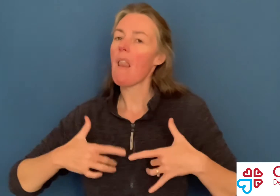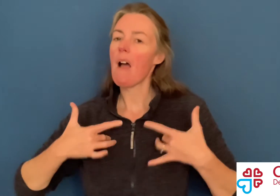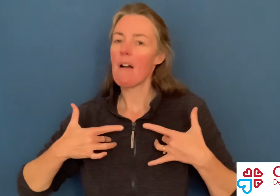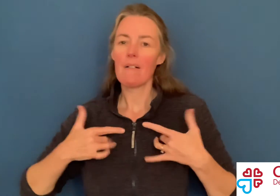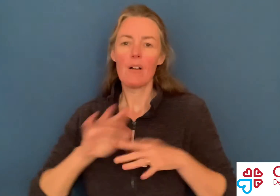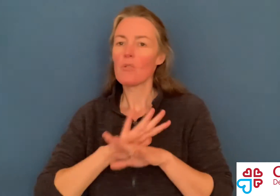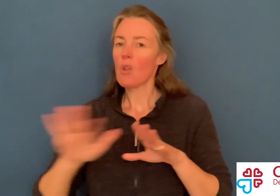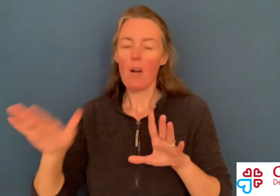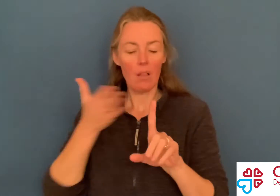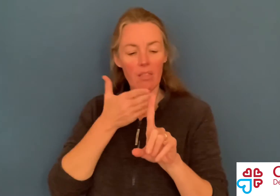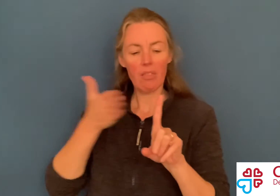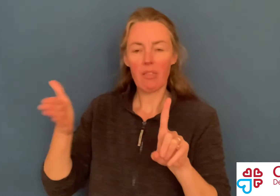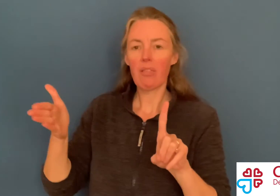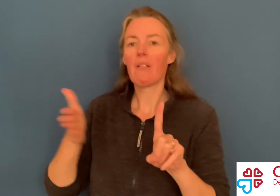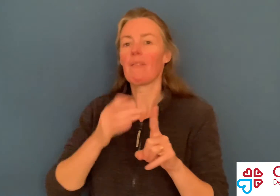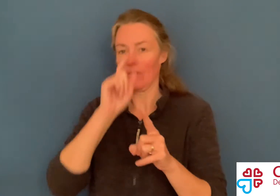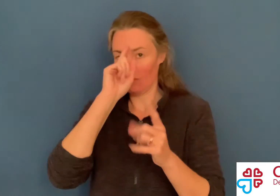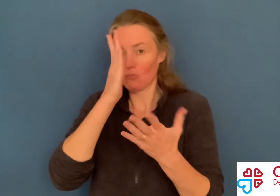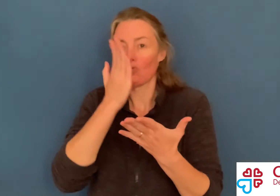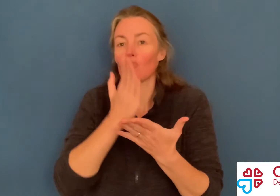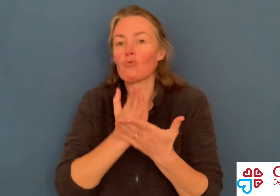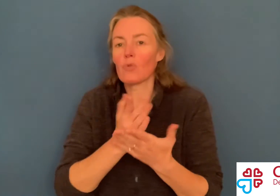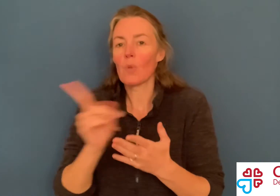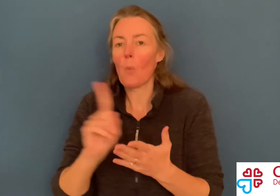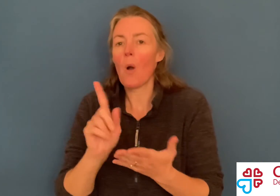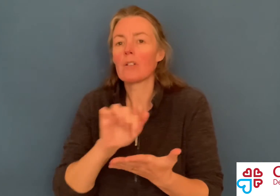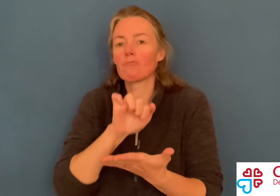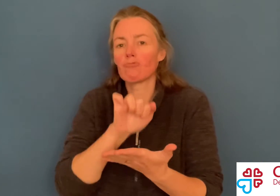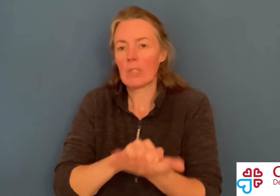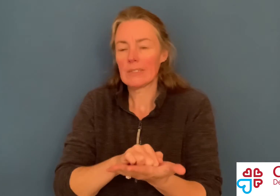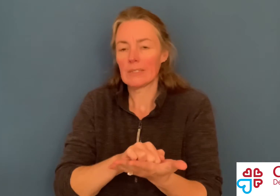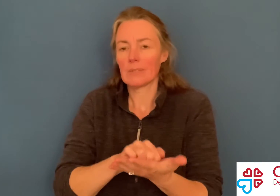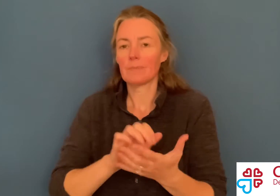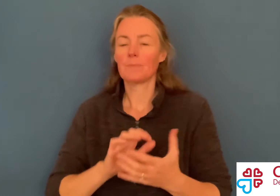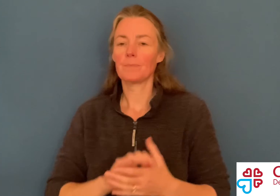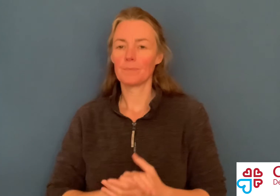eternal life and not stray from the way of truth and what is right.